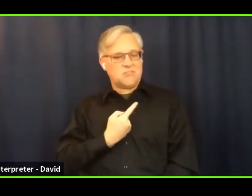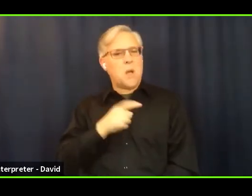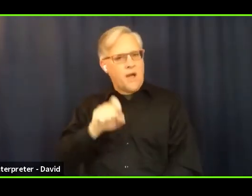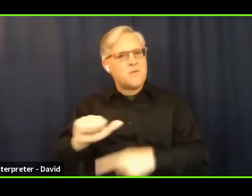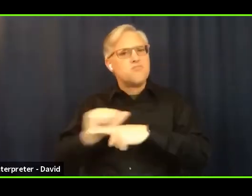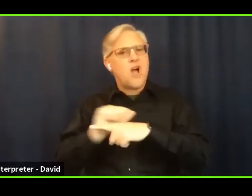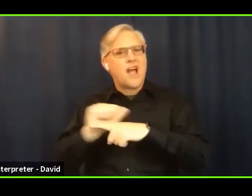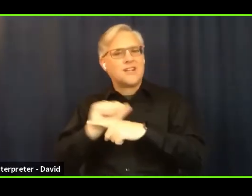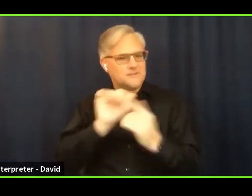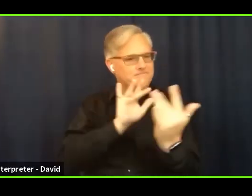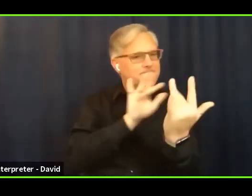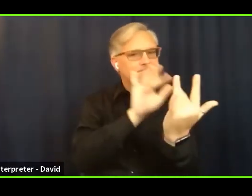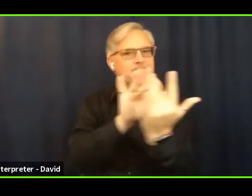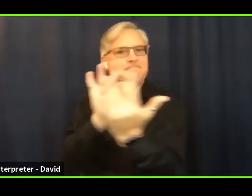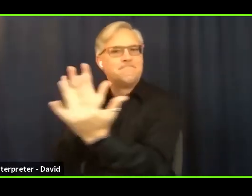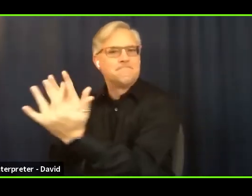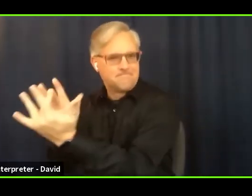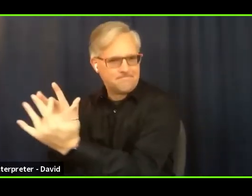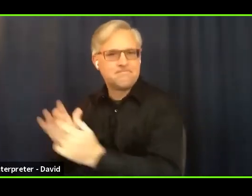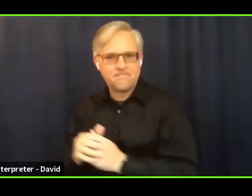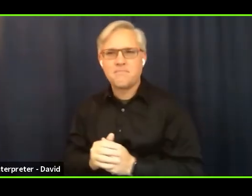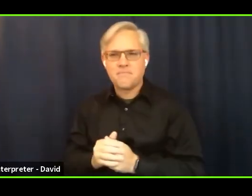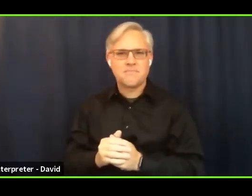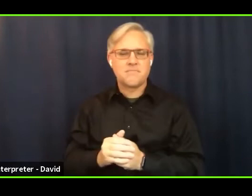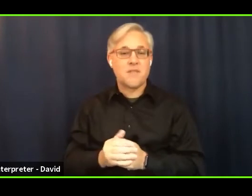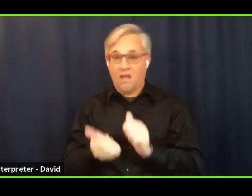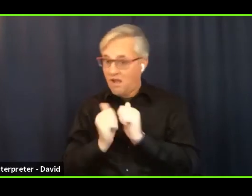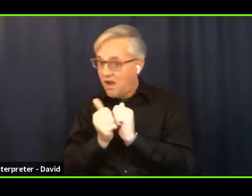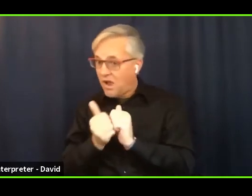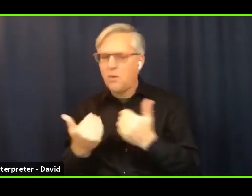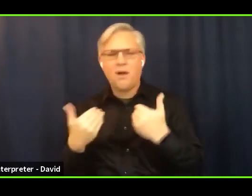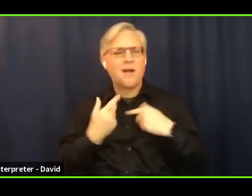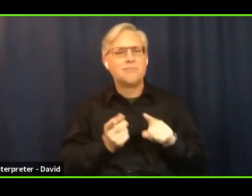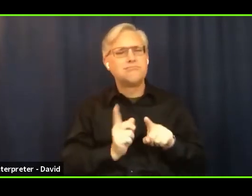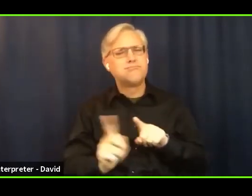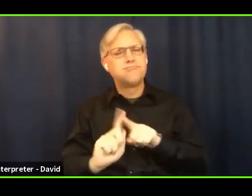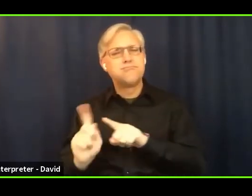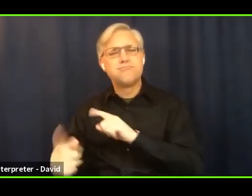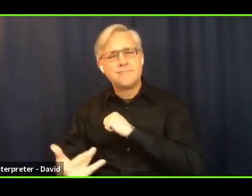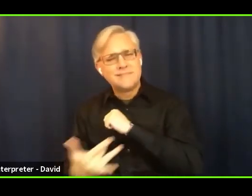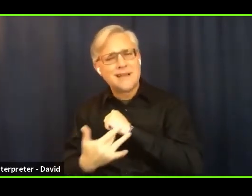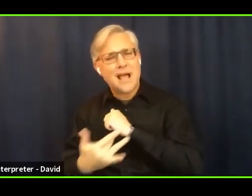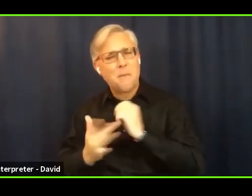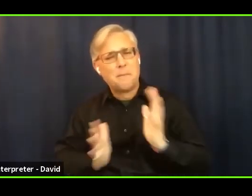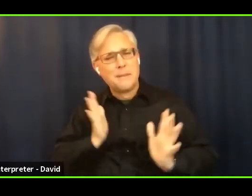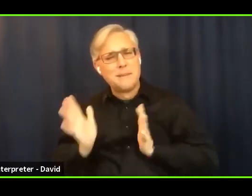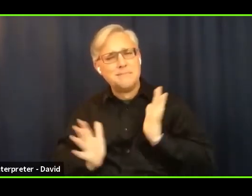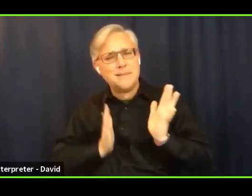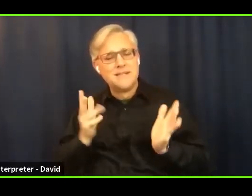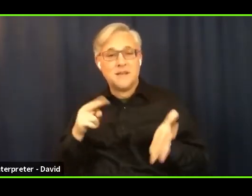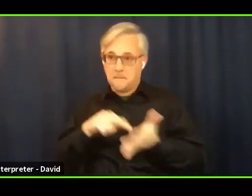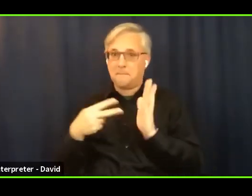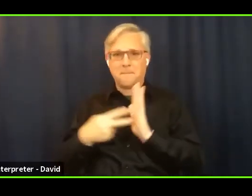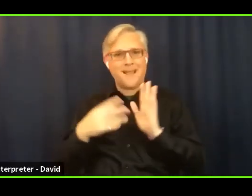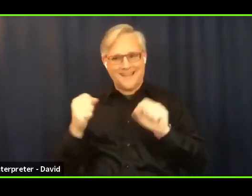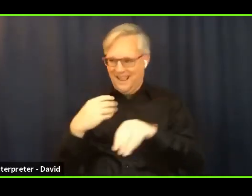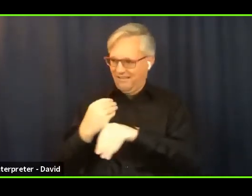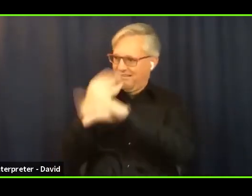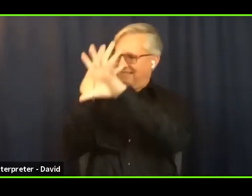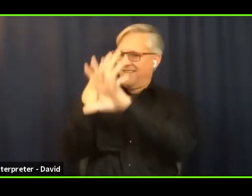We have all kinds of really great technological resources so we can see each other's faces. And we just need to make sure